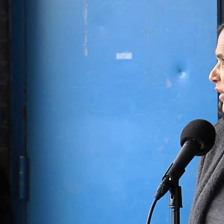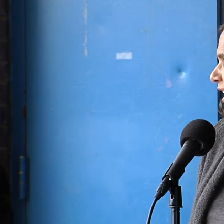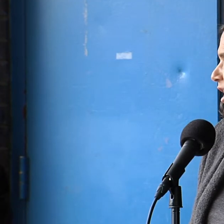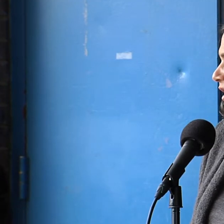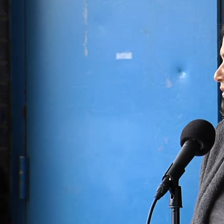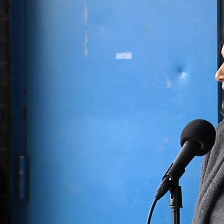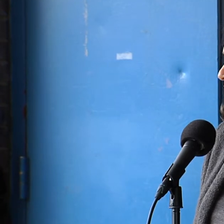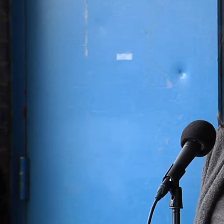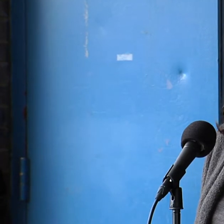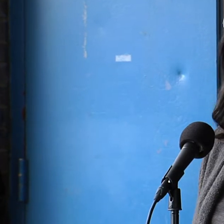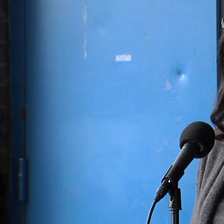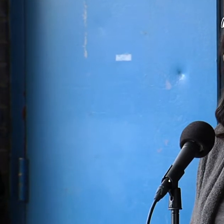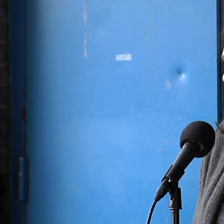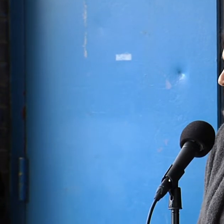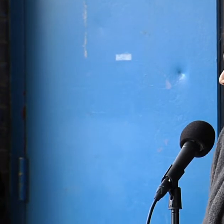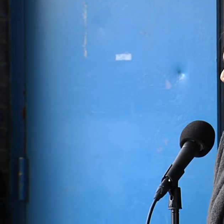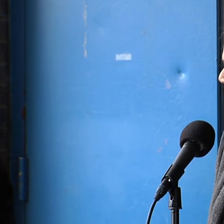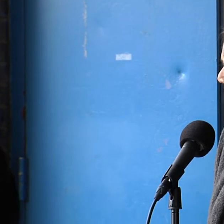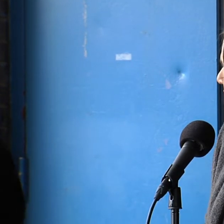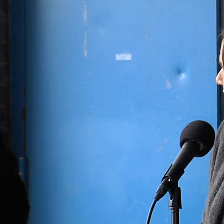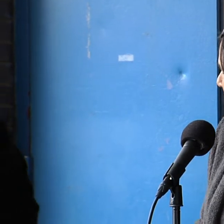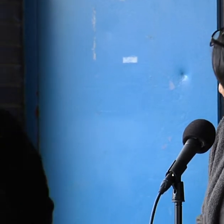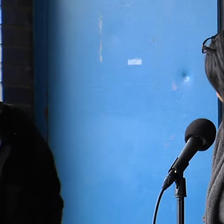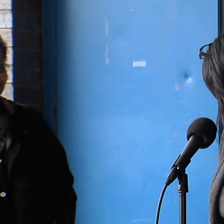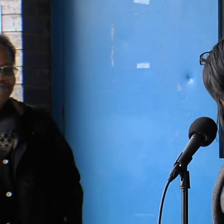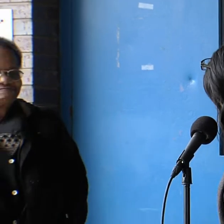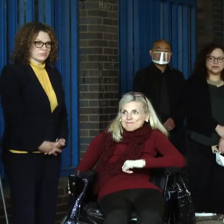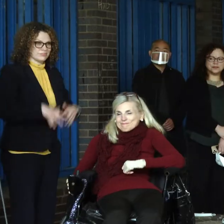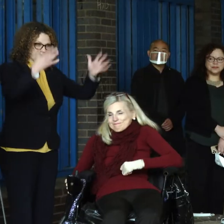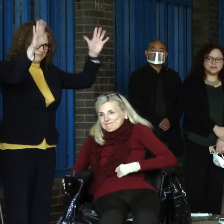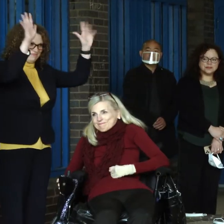and bringing all of these proposals forward. So Chair Robinson.